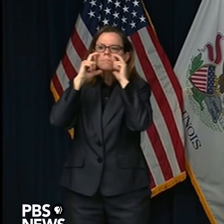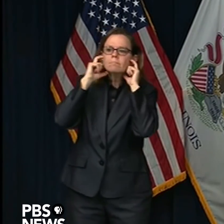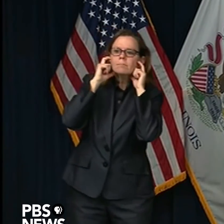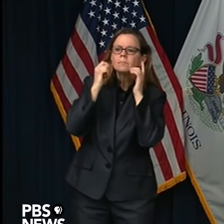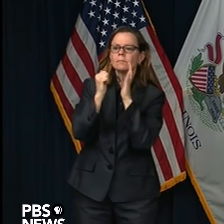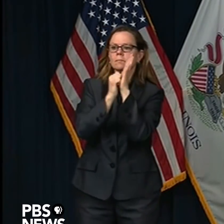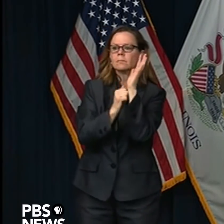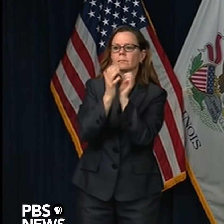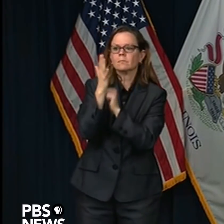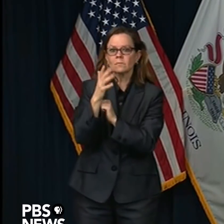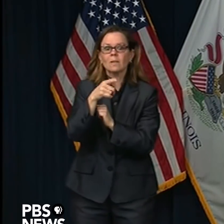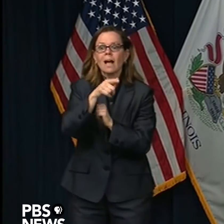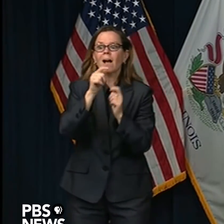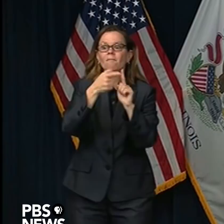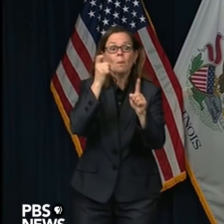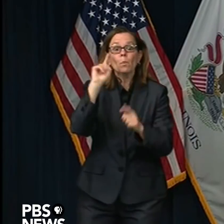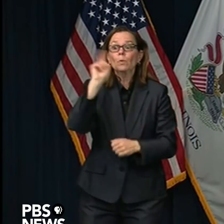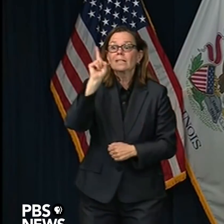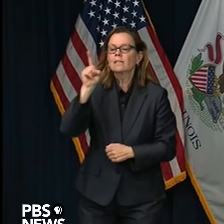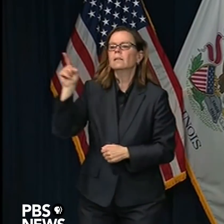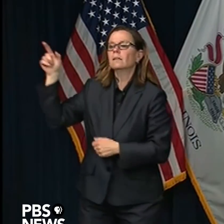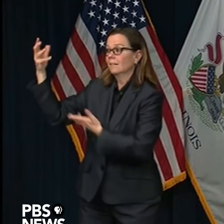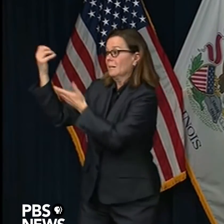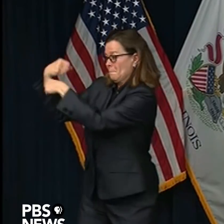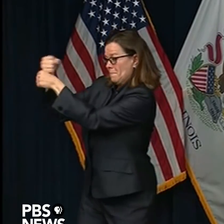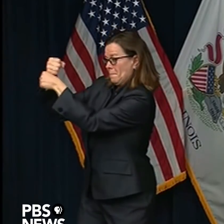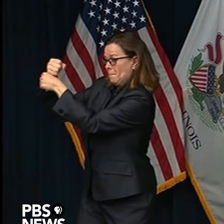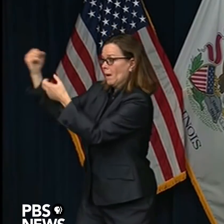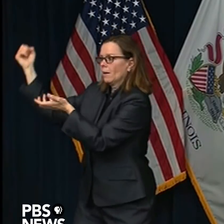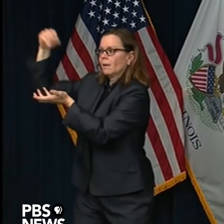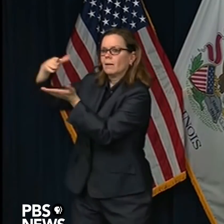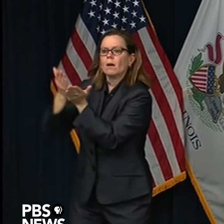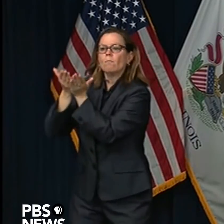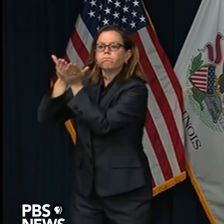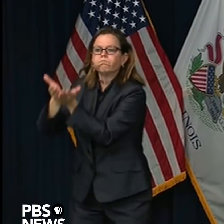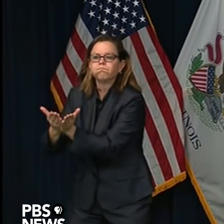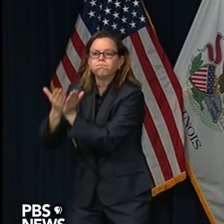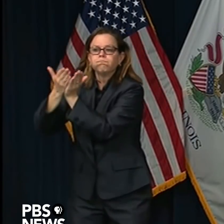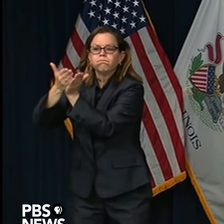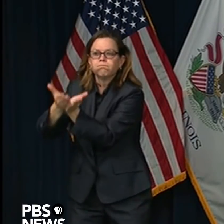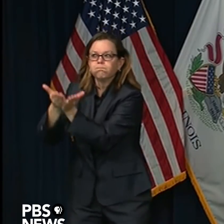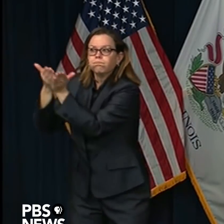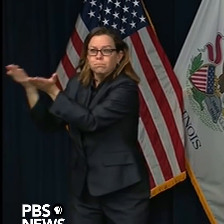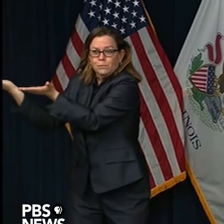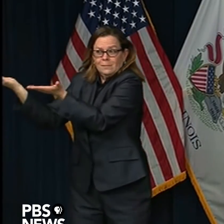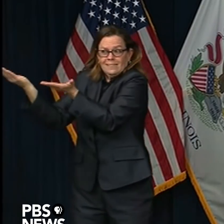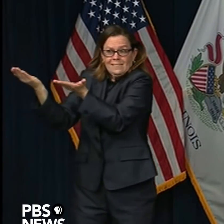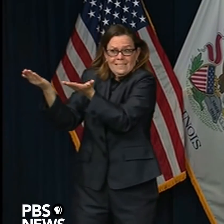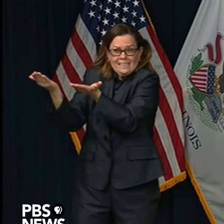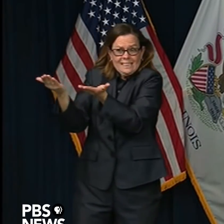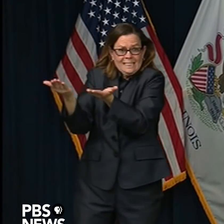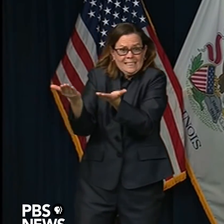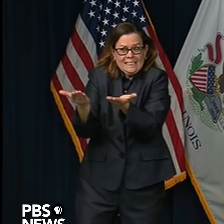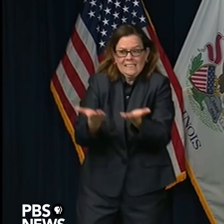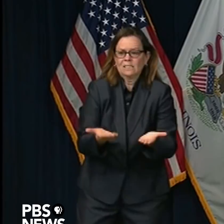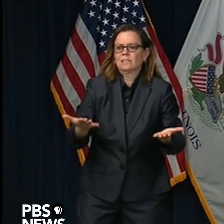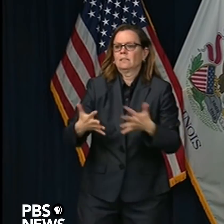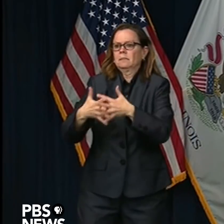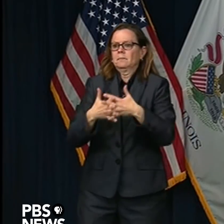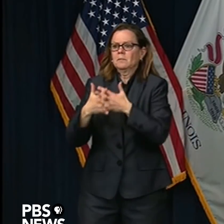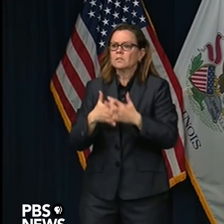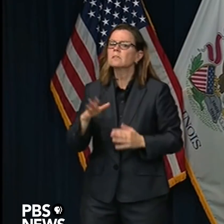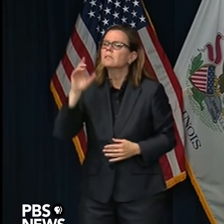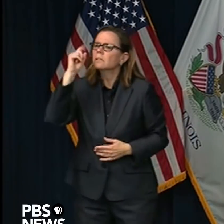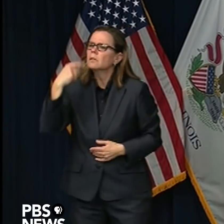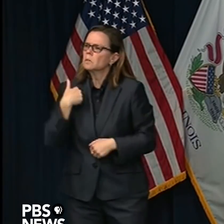So there is, you know, there is progress in that regard. And, you we believe